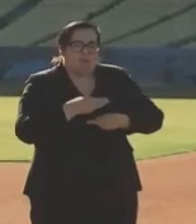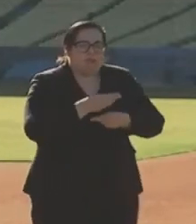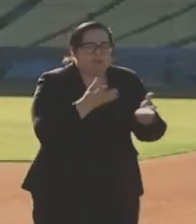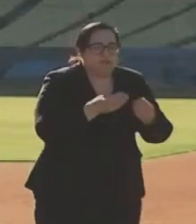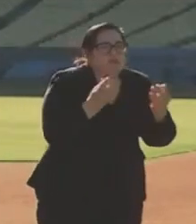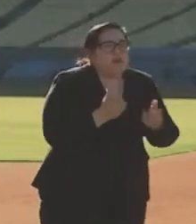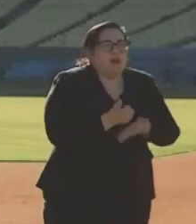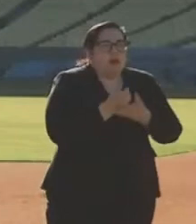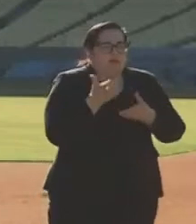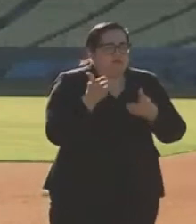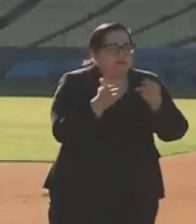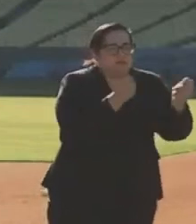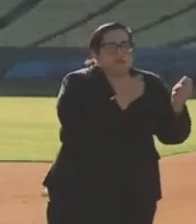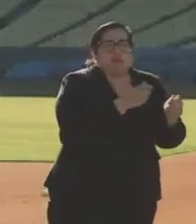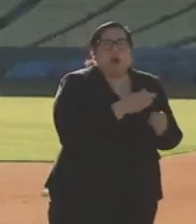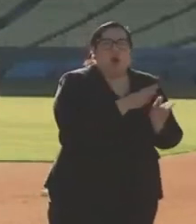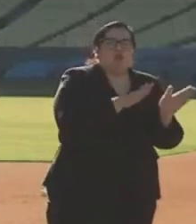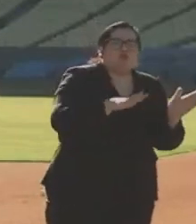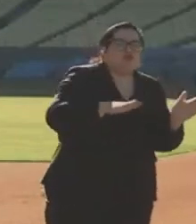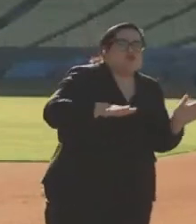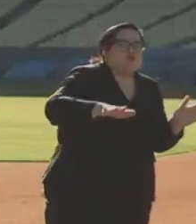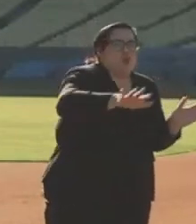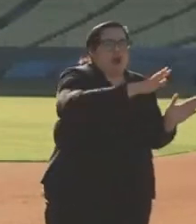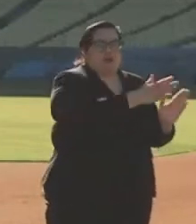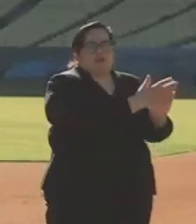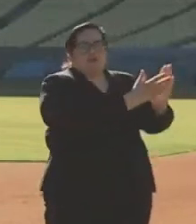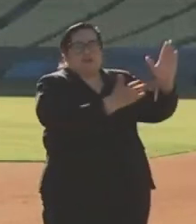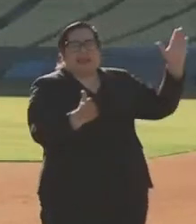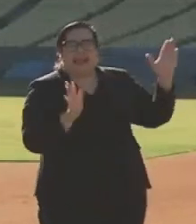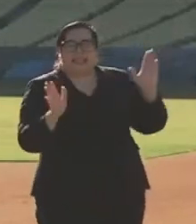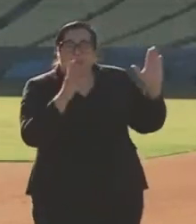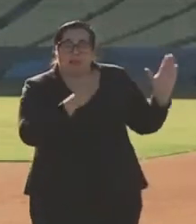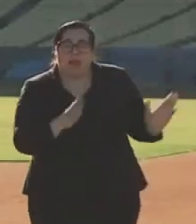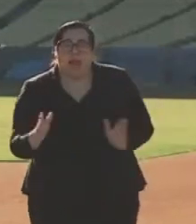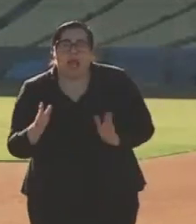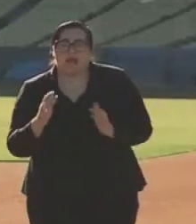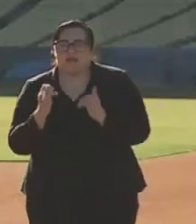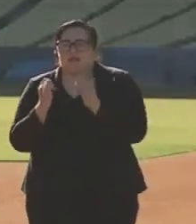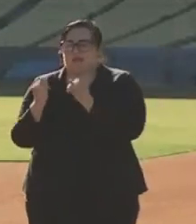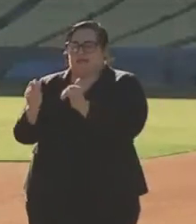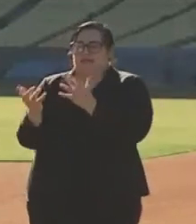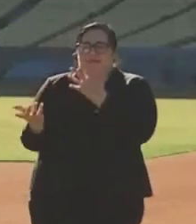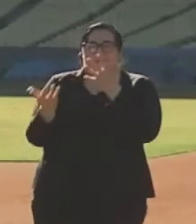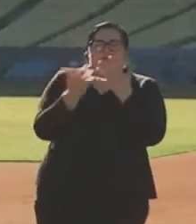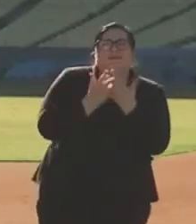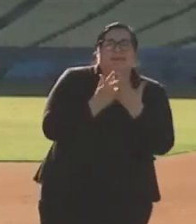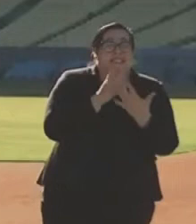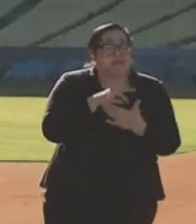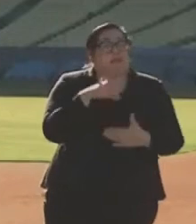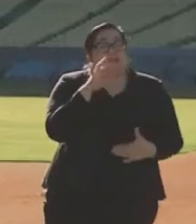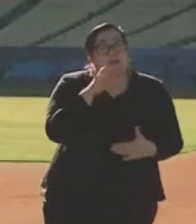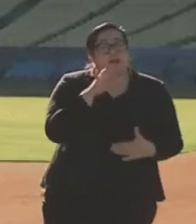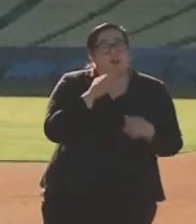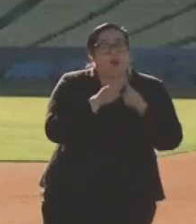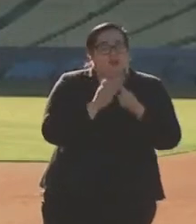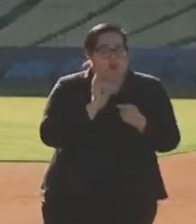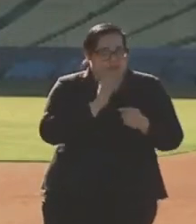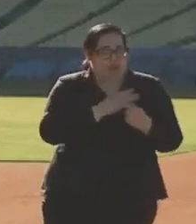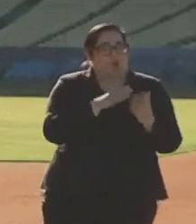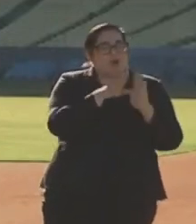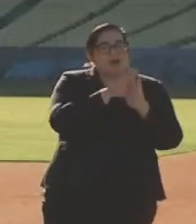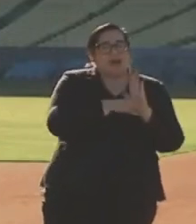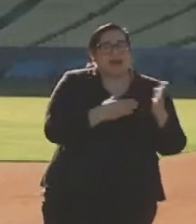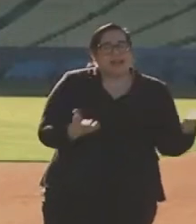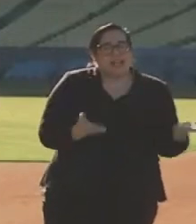administration of the vaccines across the board. His plan mirrors the spirit and the letter of our guidance